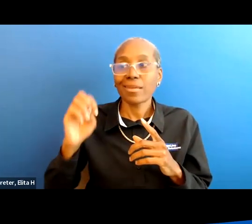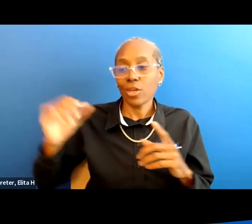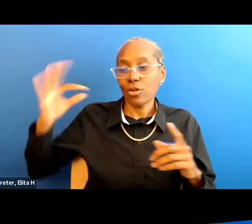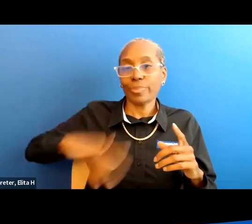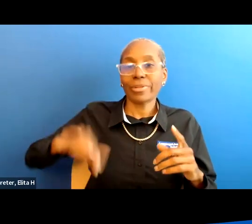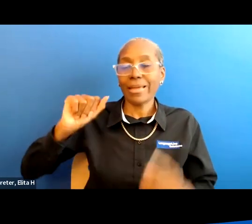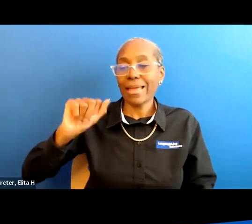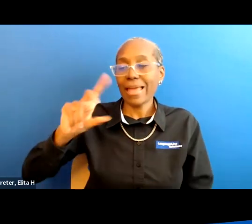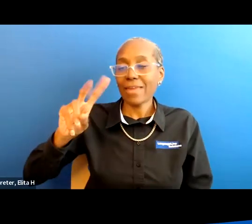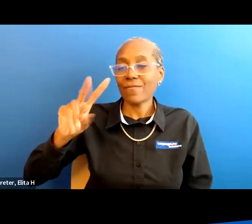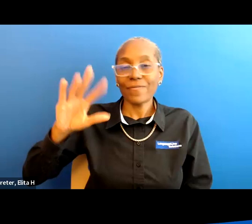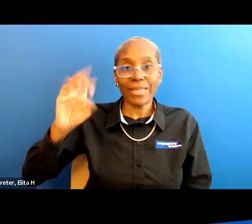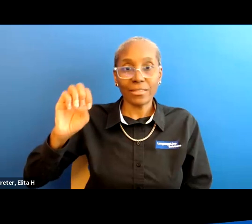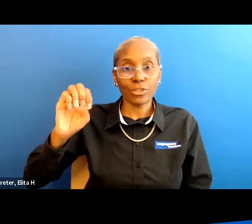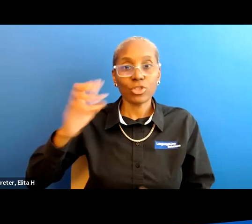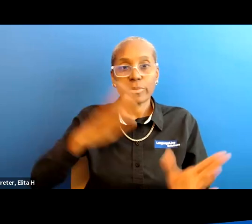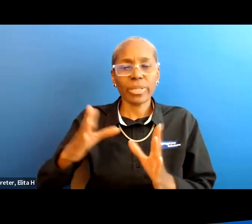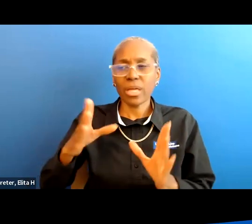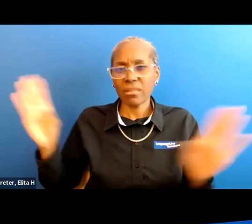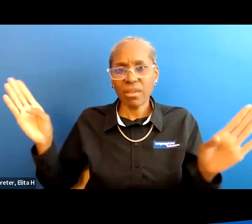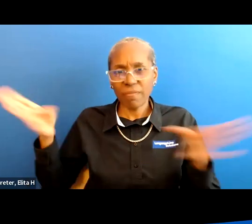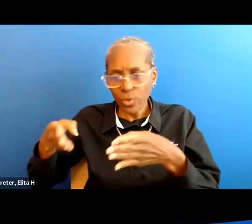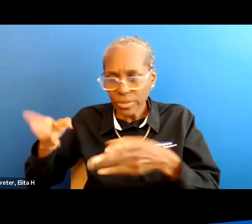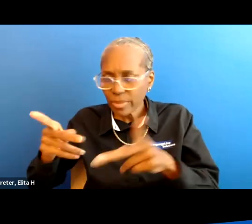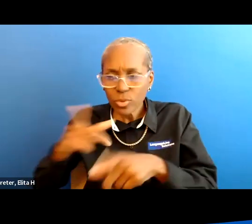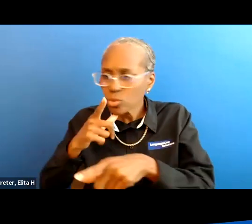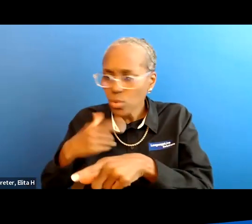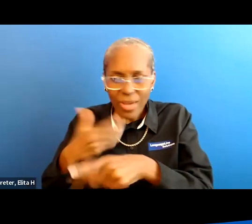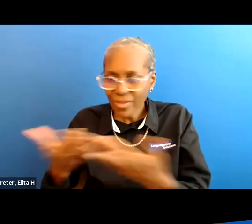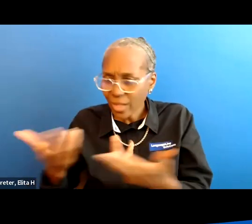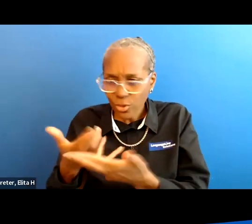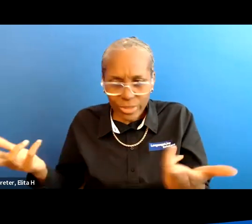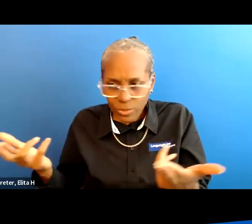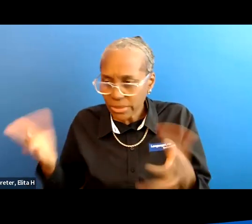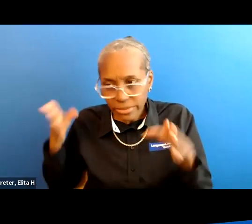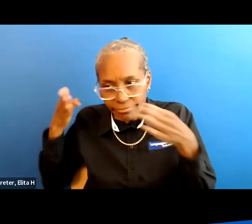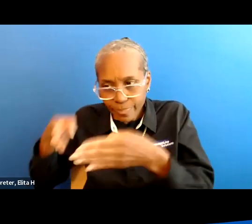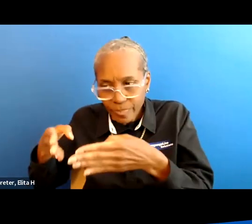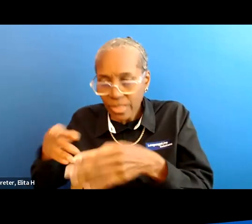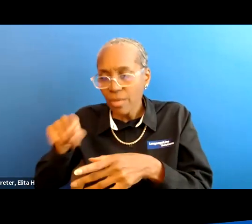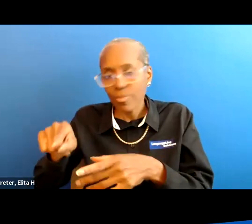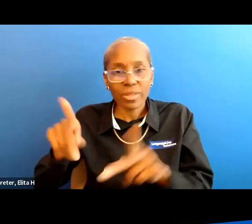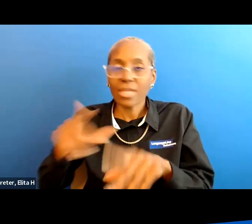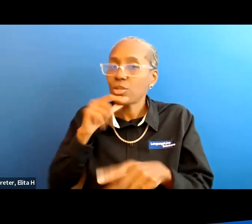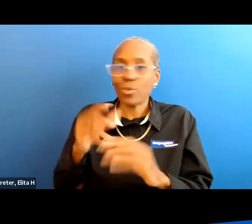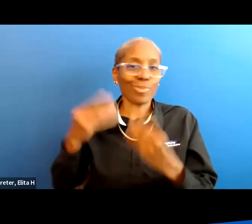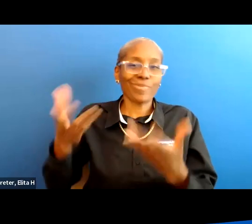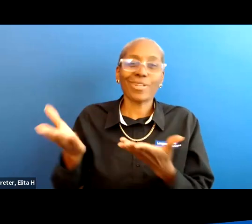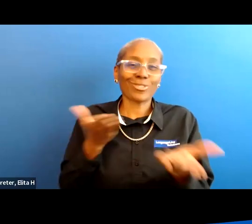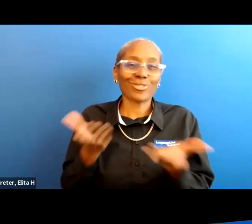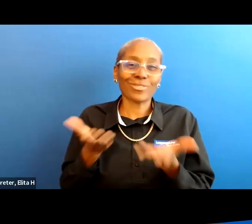catering to people who don't have a lot of resources but they don't provide the services